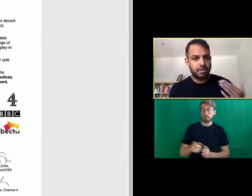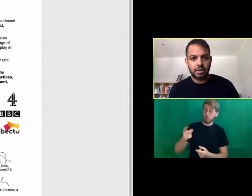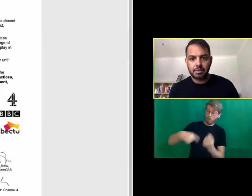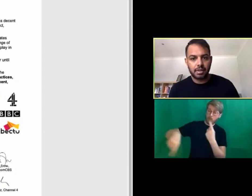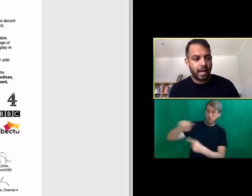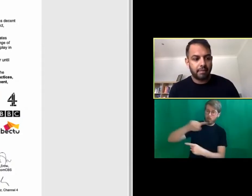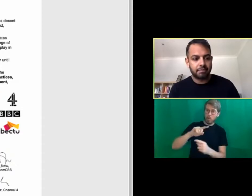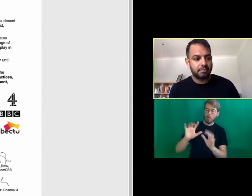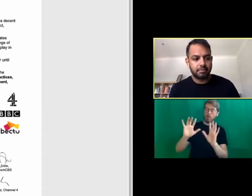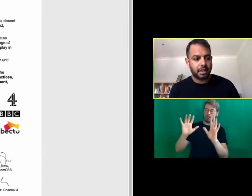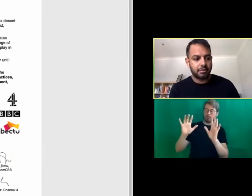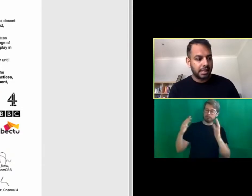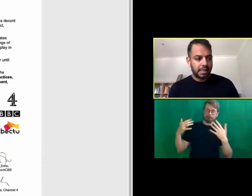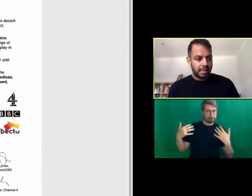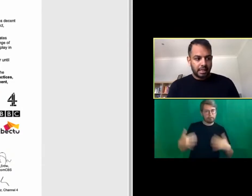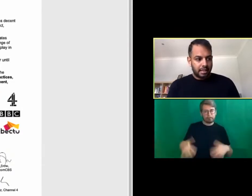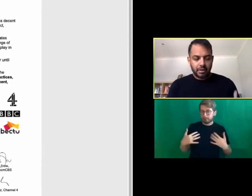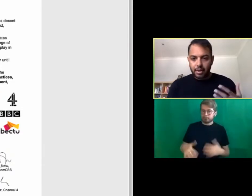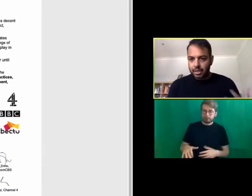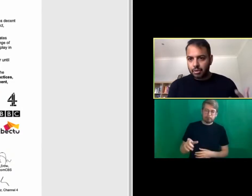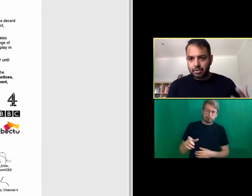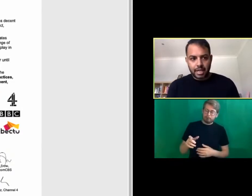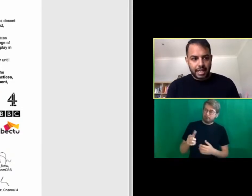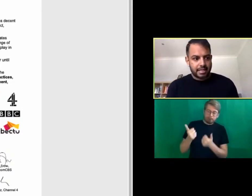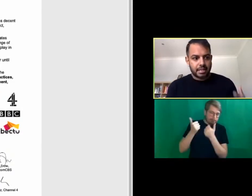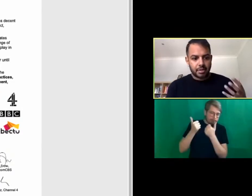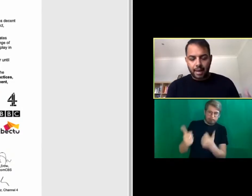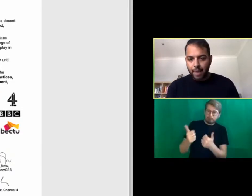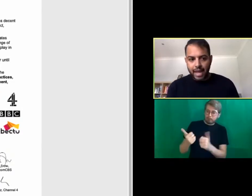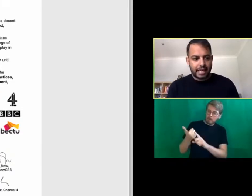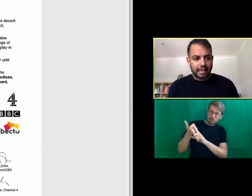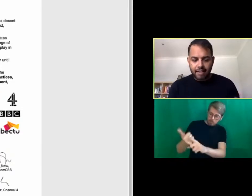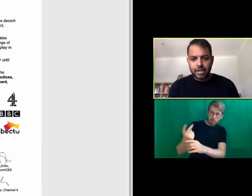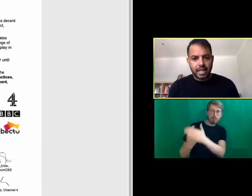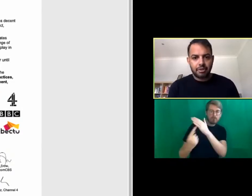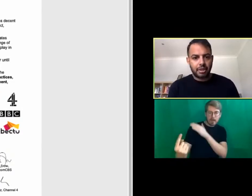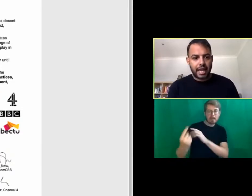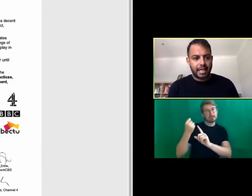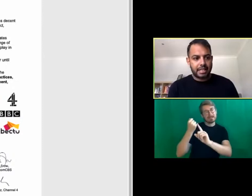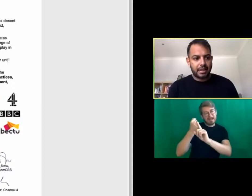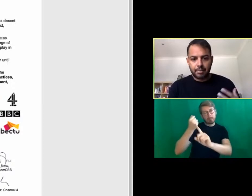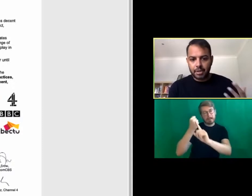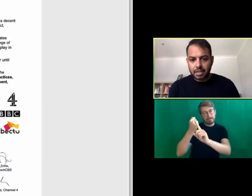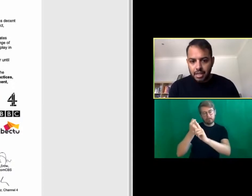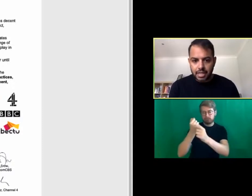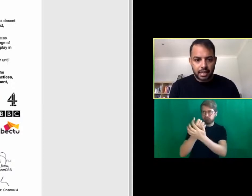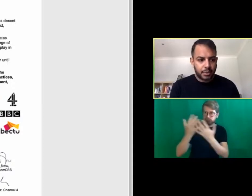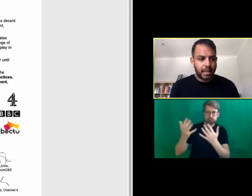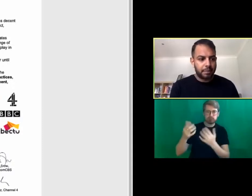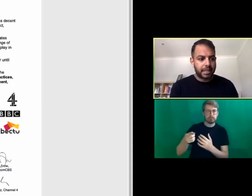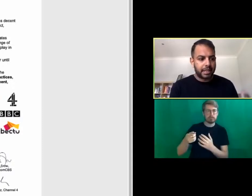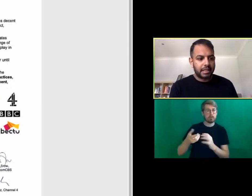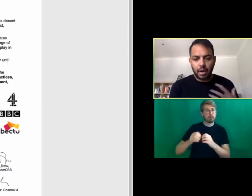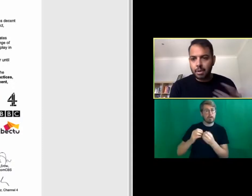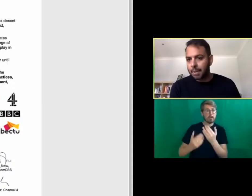so you know great with freelancers with campaigning at every level and you know they're coming up with a new deal